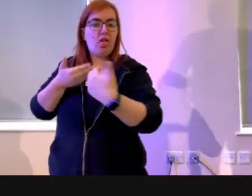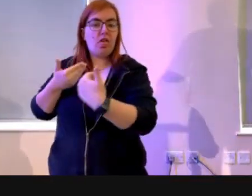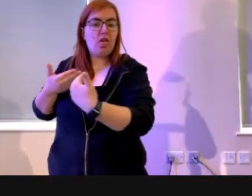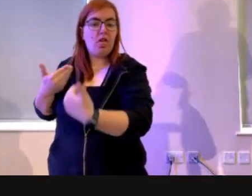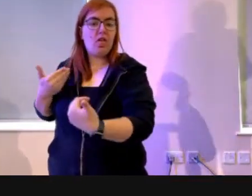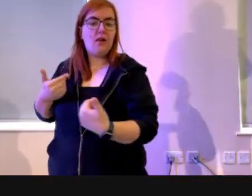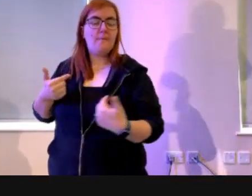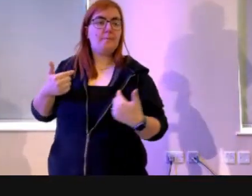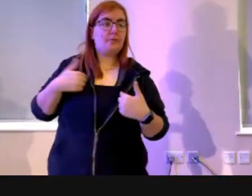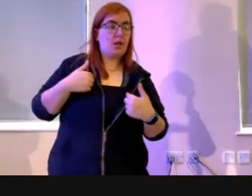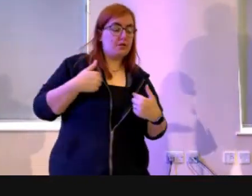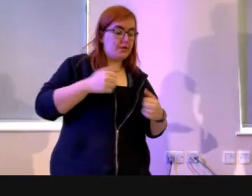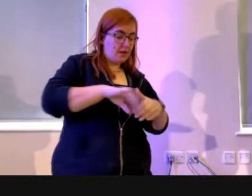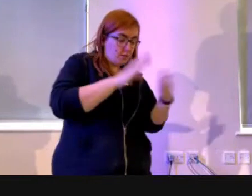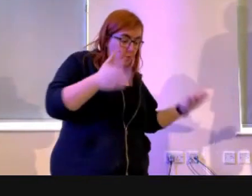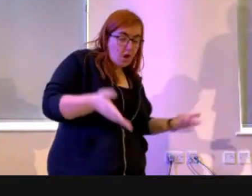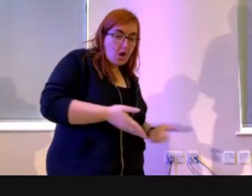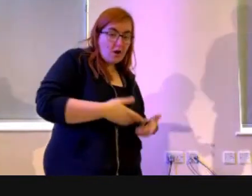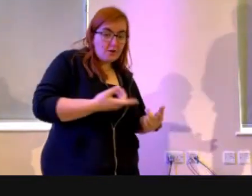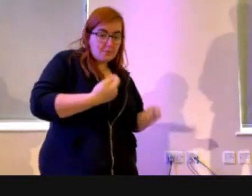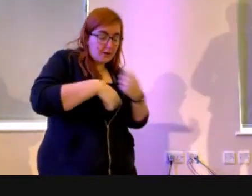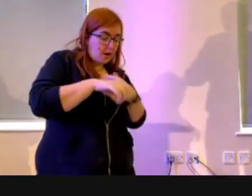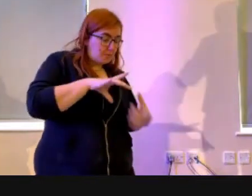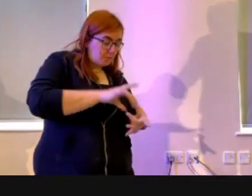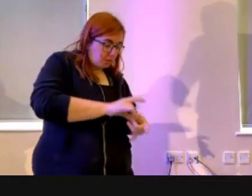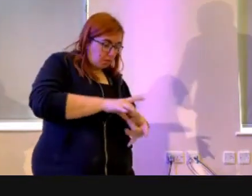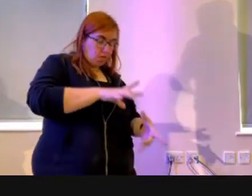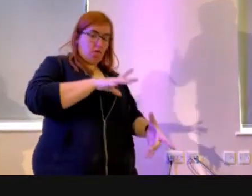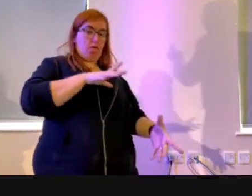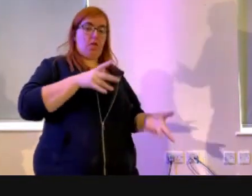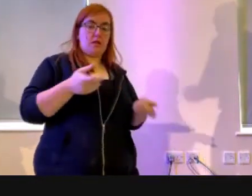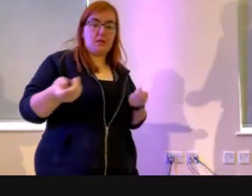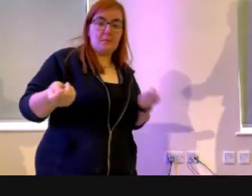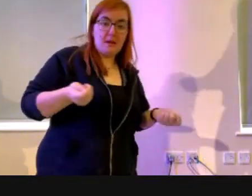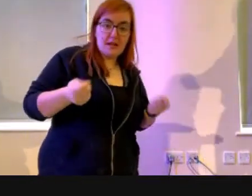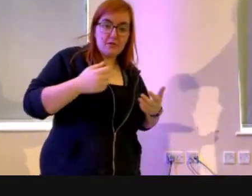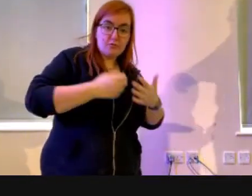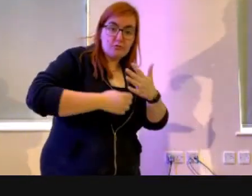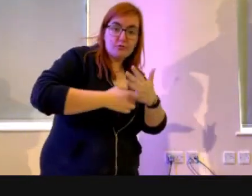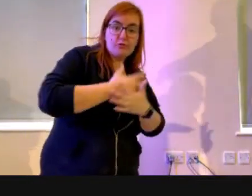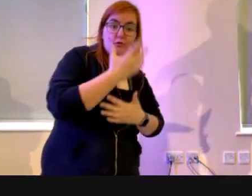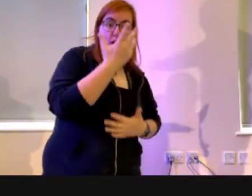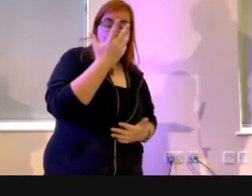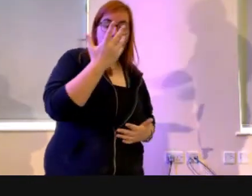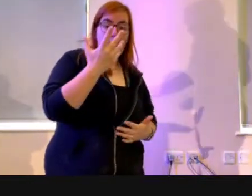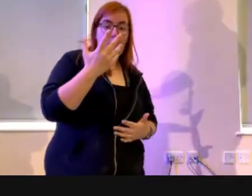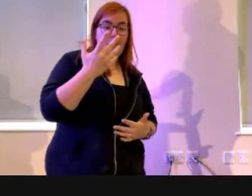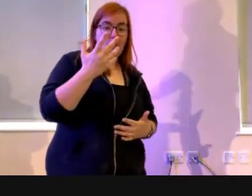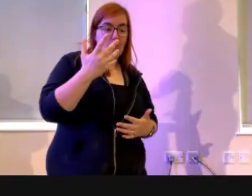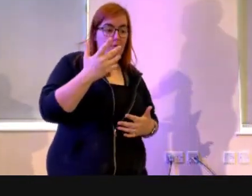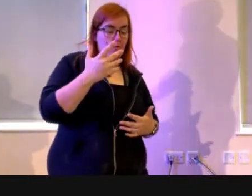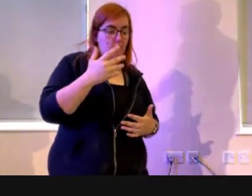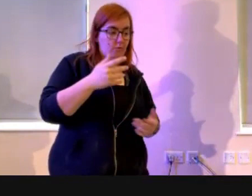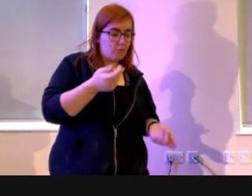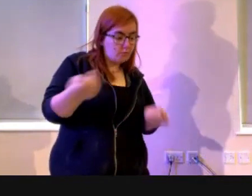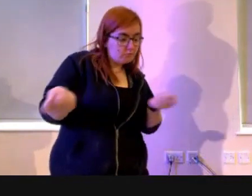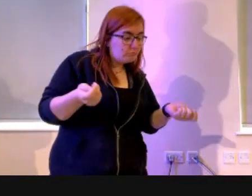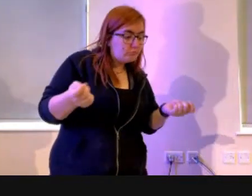and the creation that we were called to look after, to manage, to help grow and flourish. It